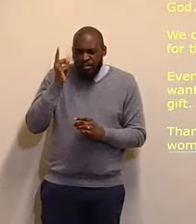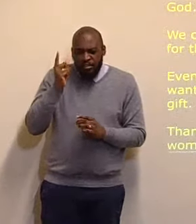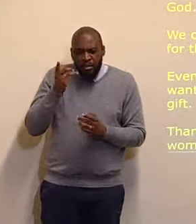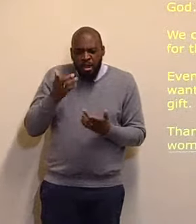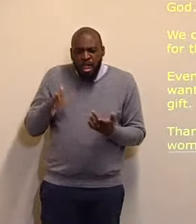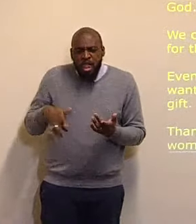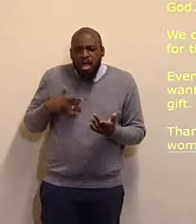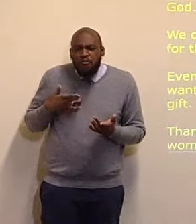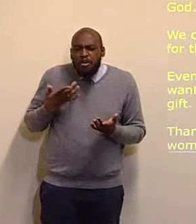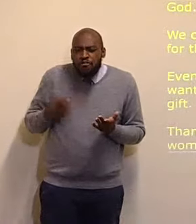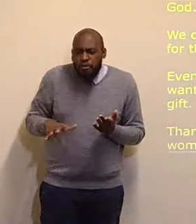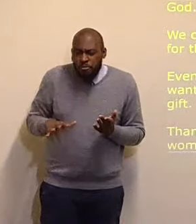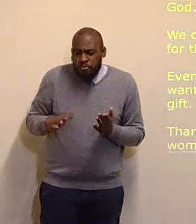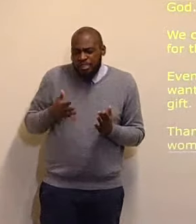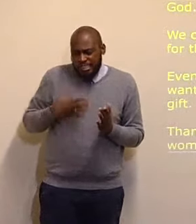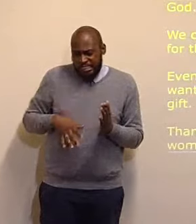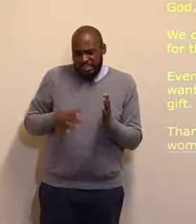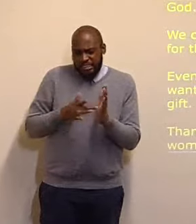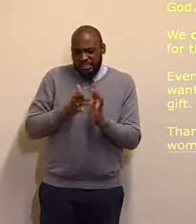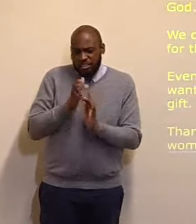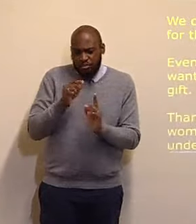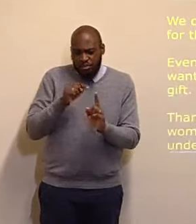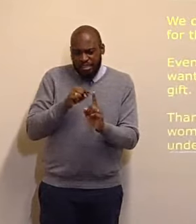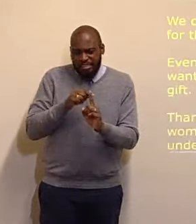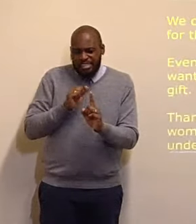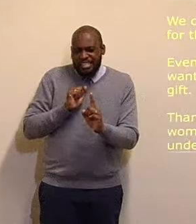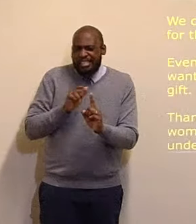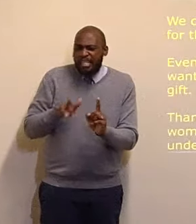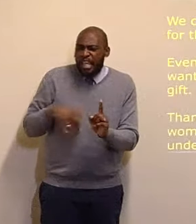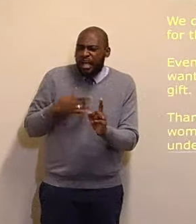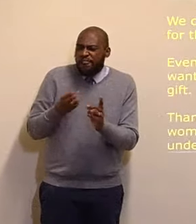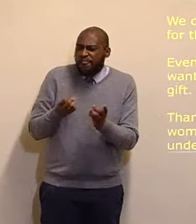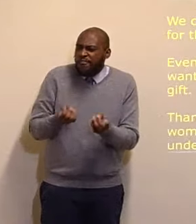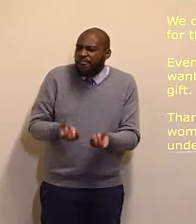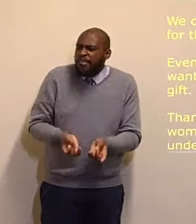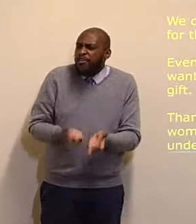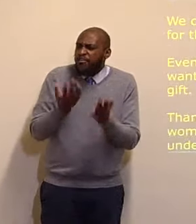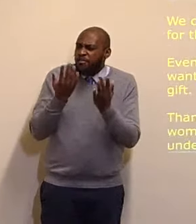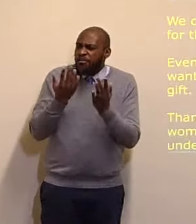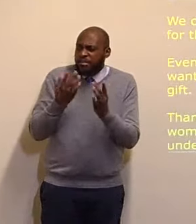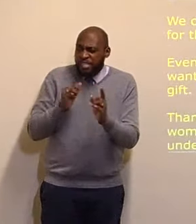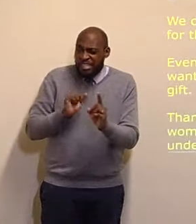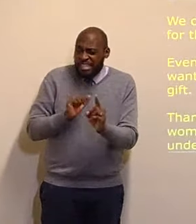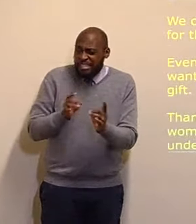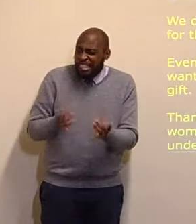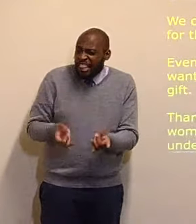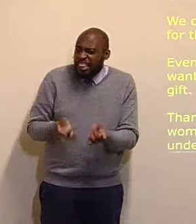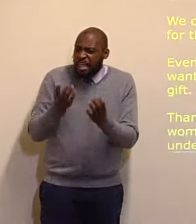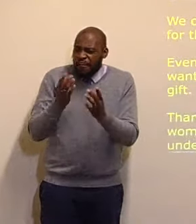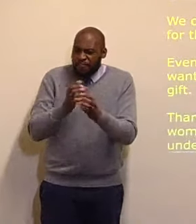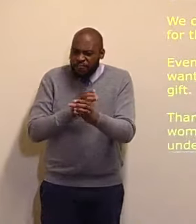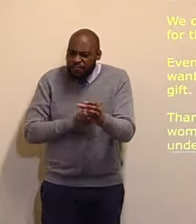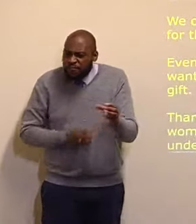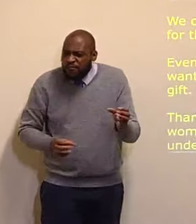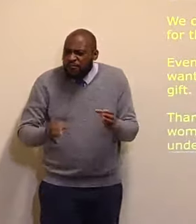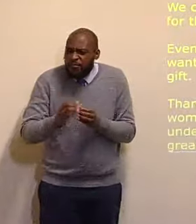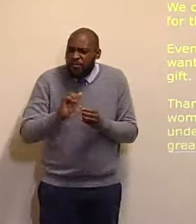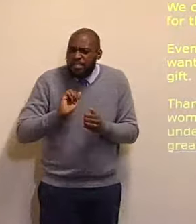word, we read, there is no greater love, than to give his life for his friends. And, in thy